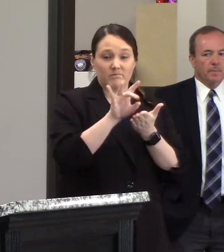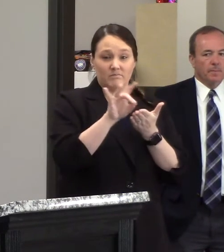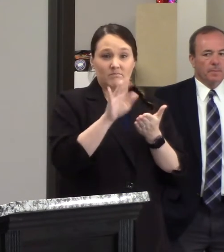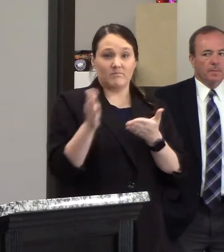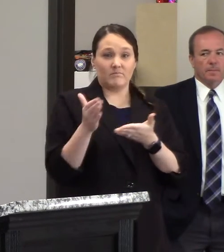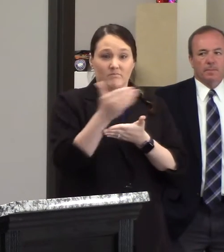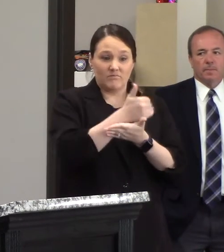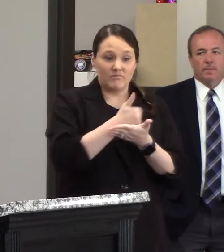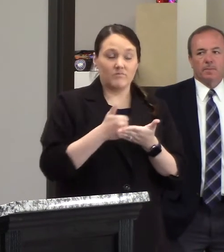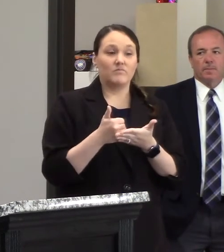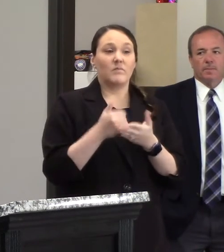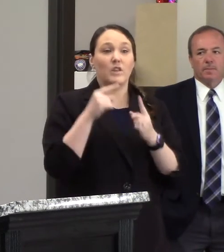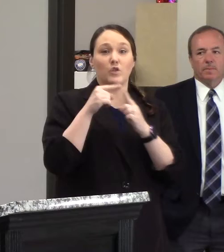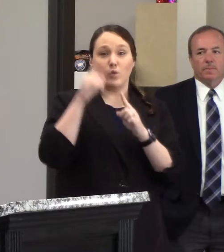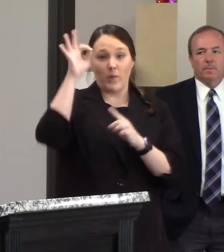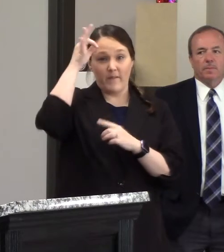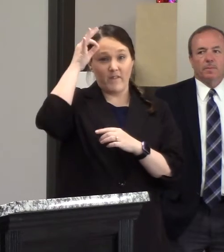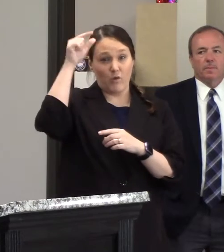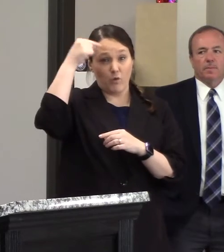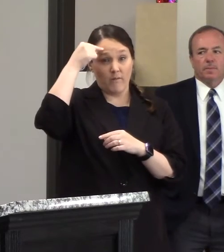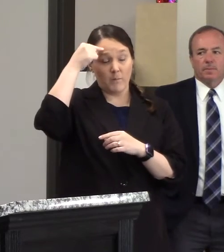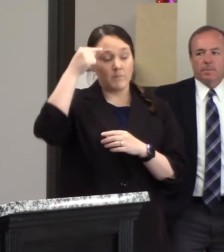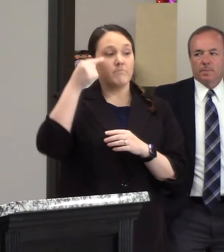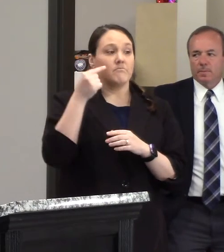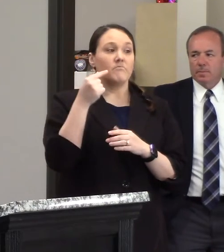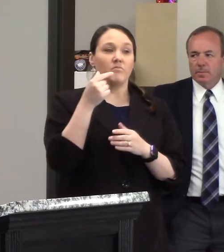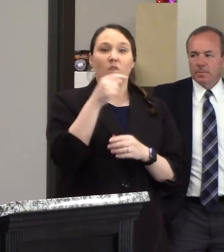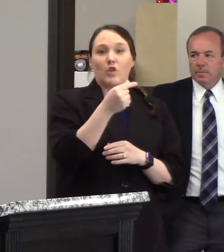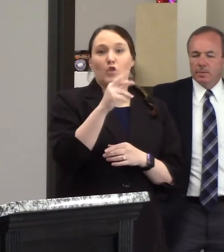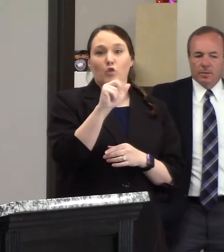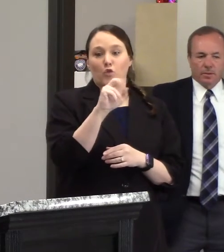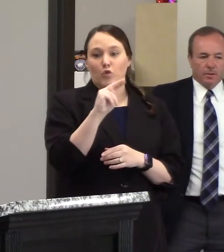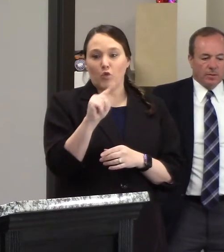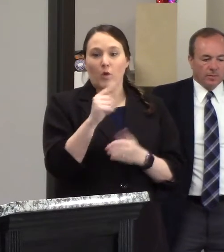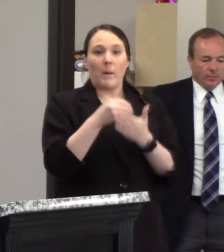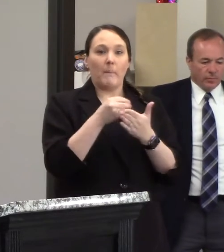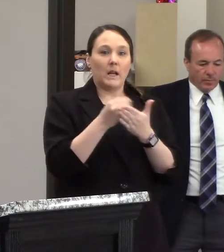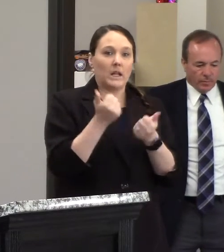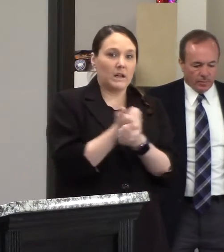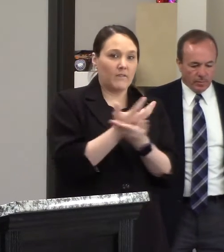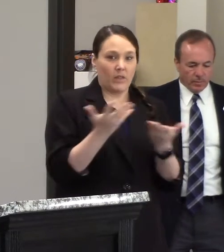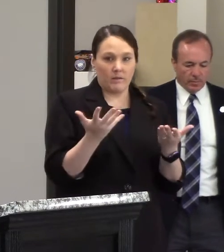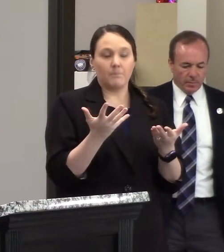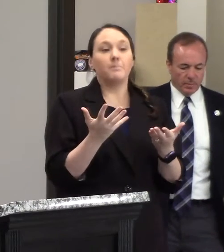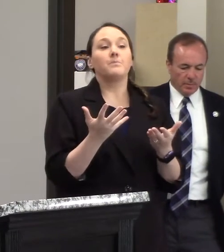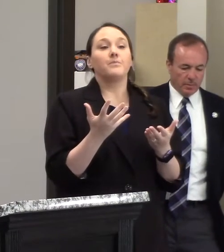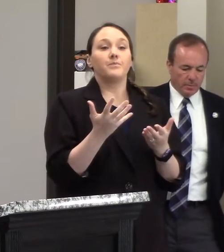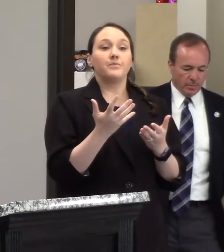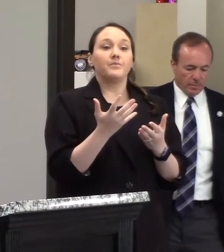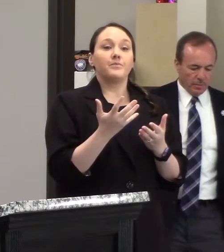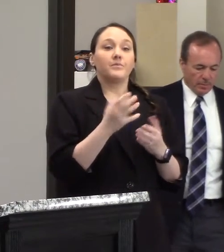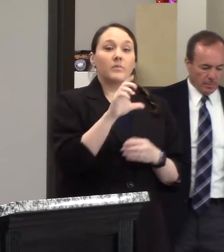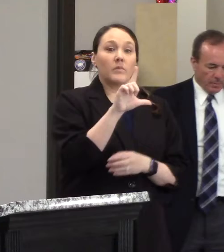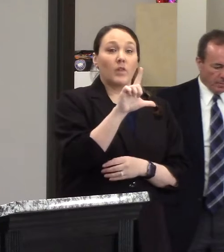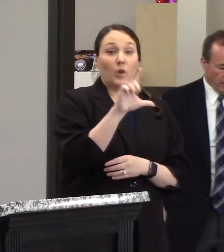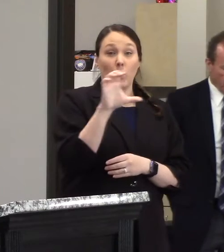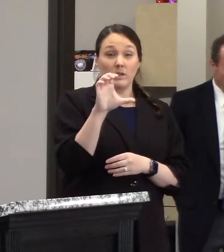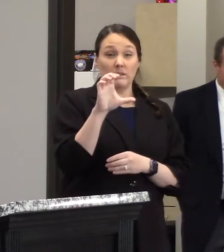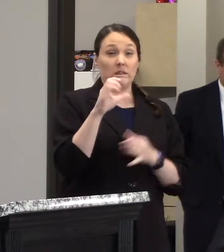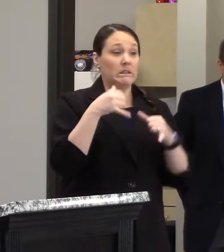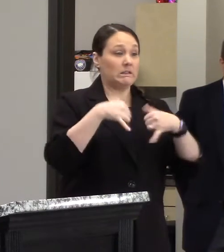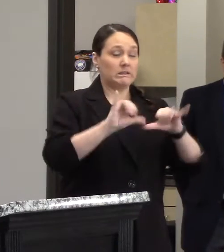federal government as far as uh grant monies and things of that nature uh leonard city remains uh open